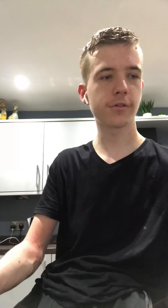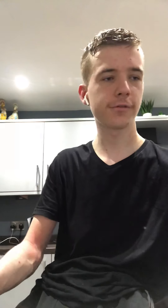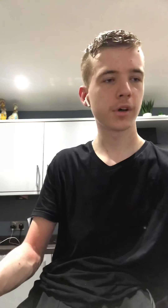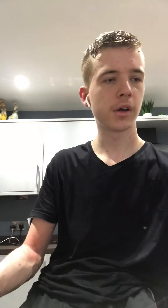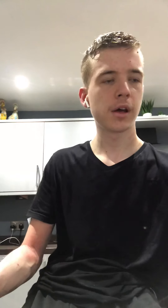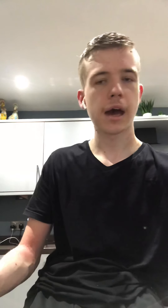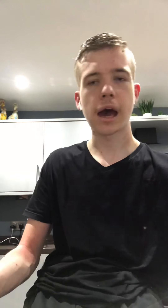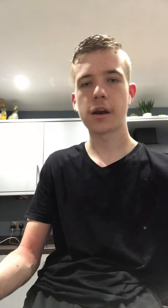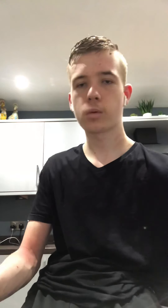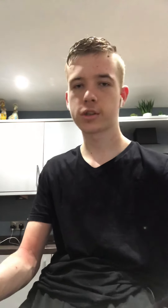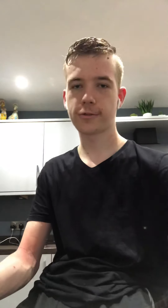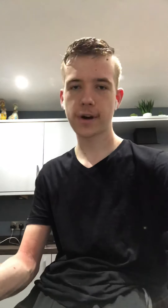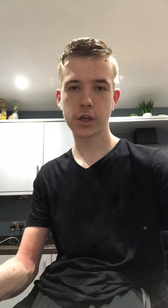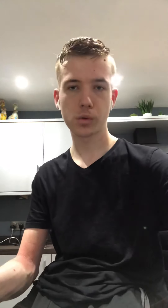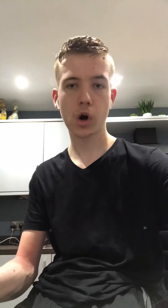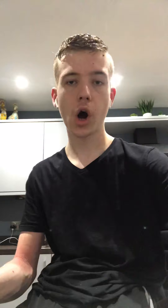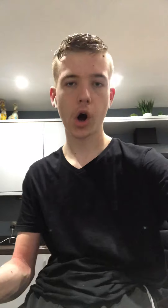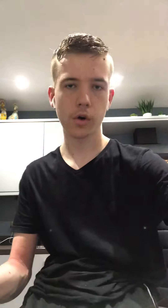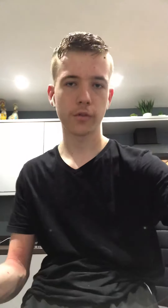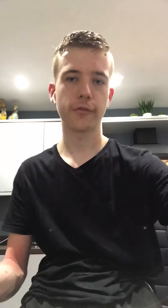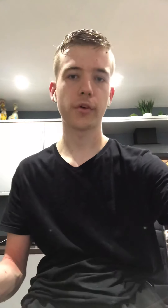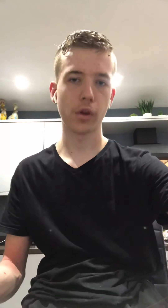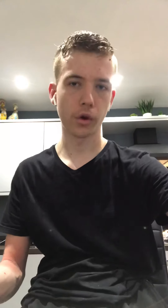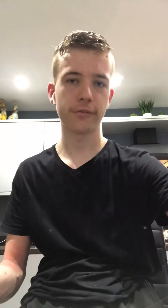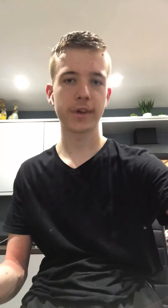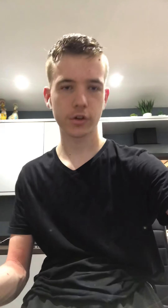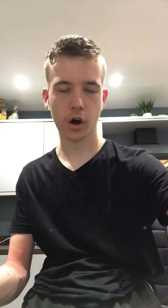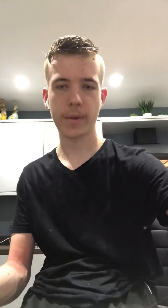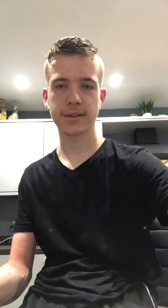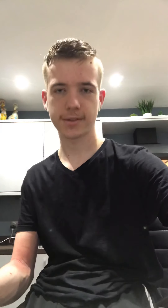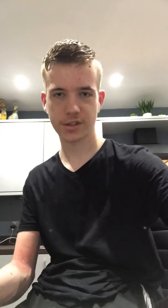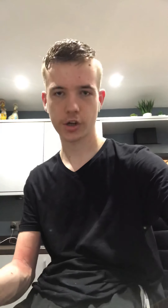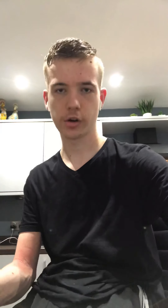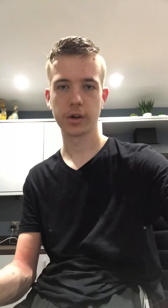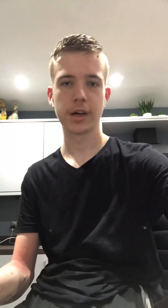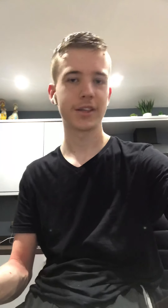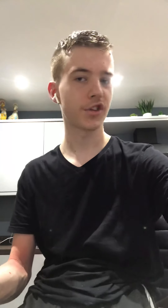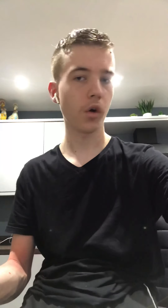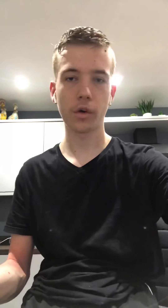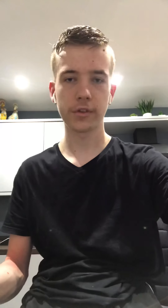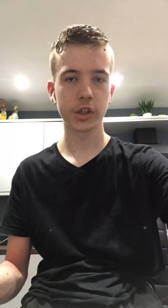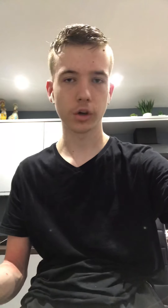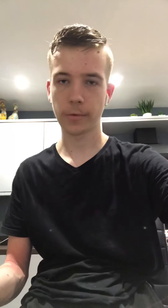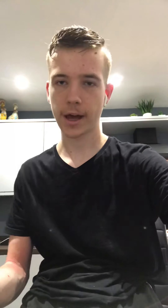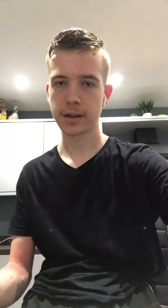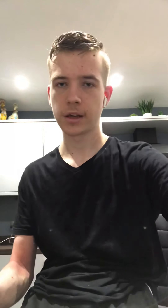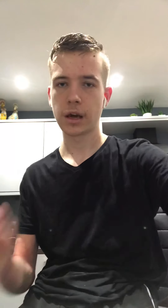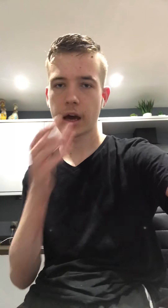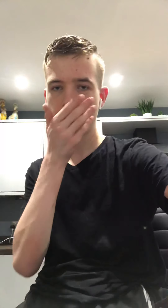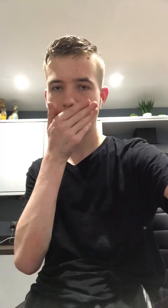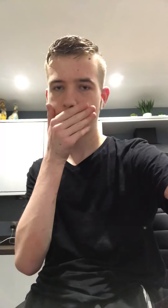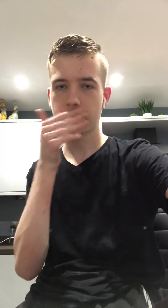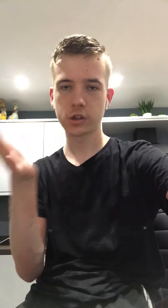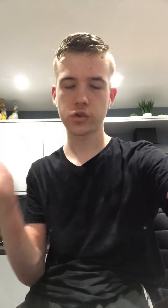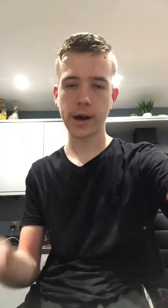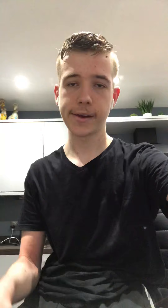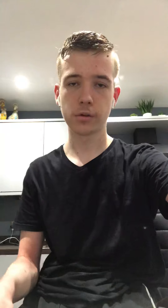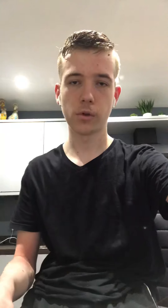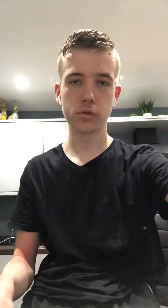and I want to thank you all for the lovely comments too. So lovely juggler. I'm going to try and upload